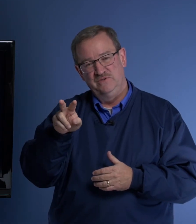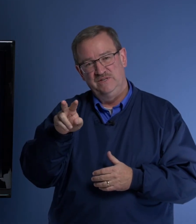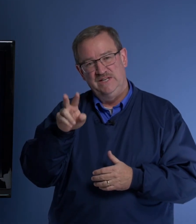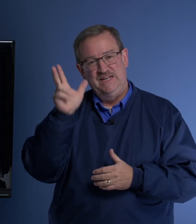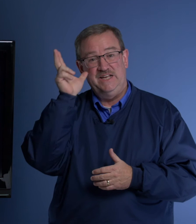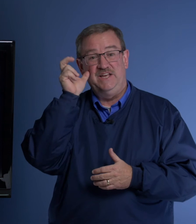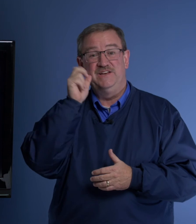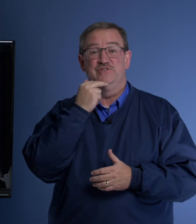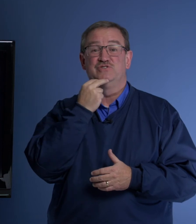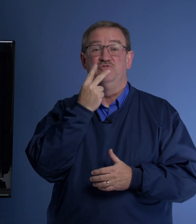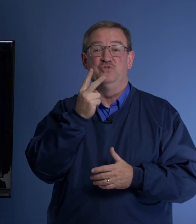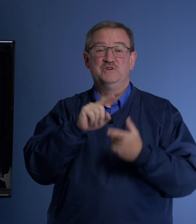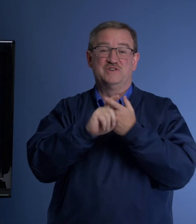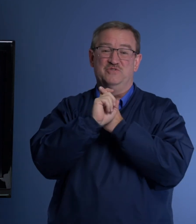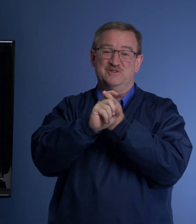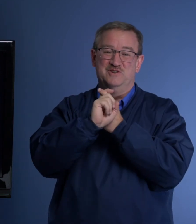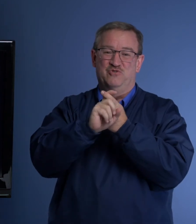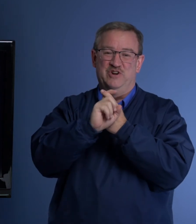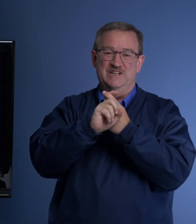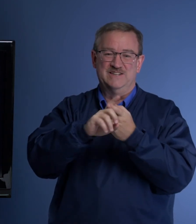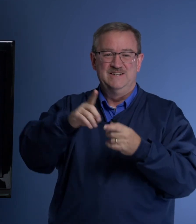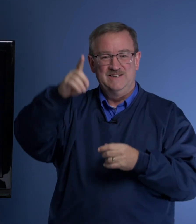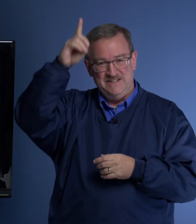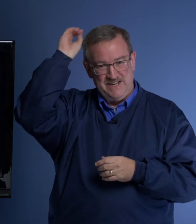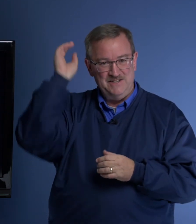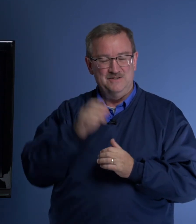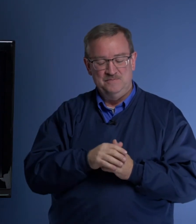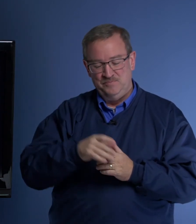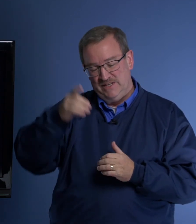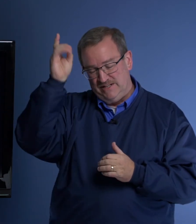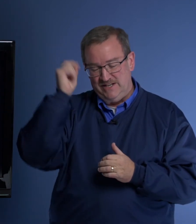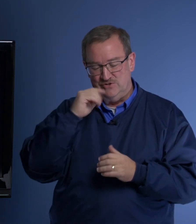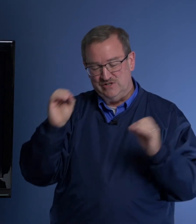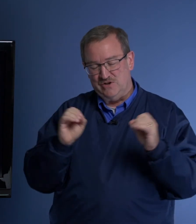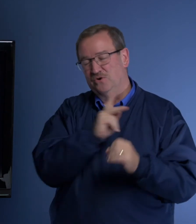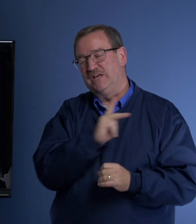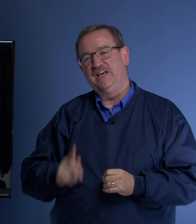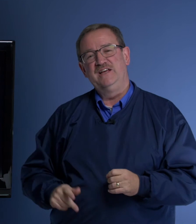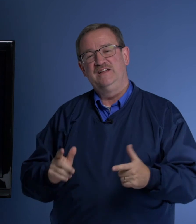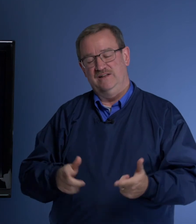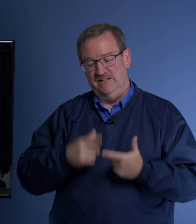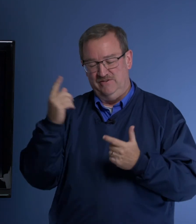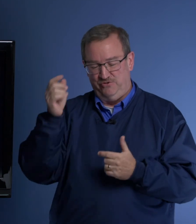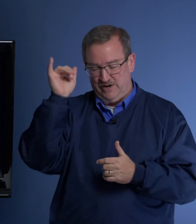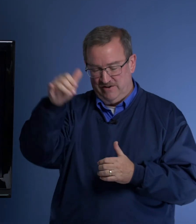He hears the voice of his good friend, Daniel. Daniel says, king, live forever.